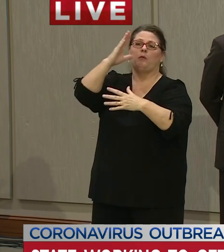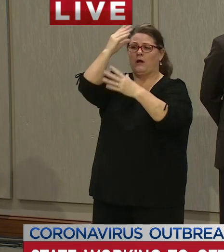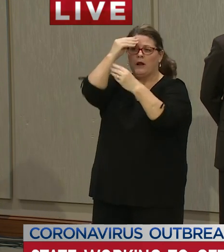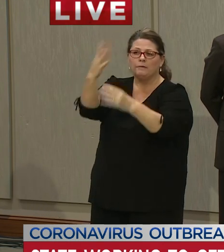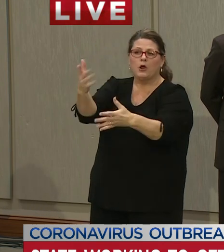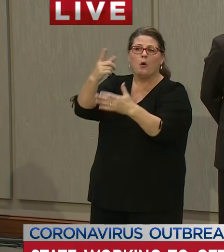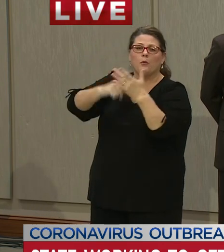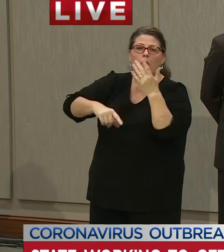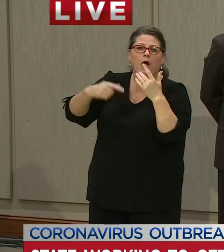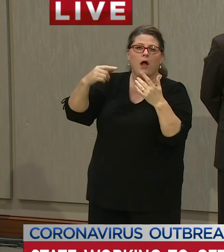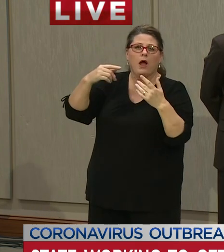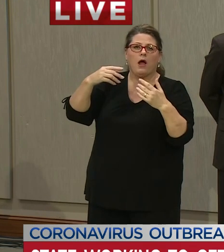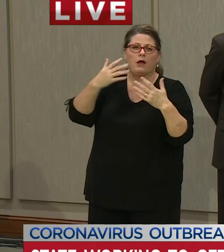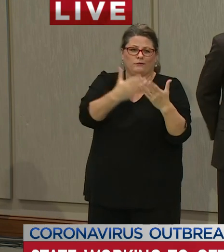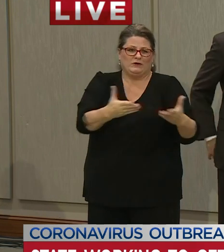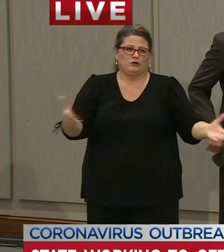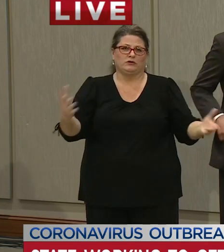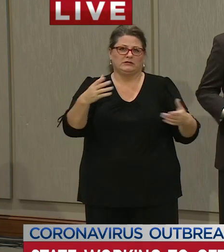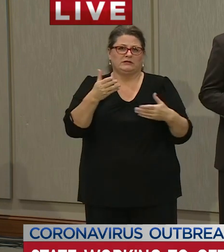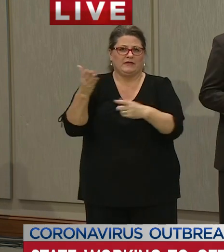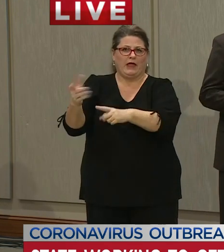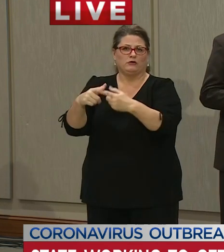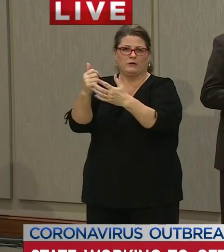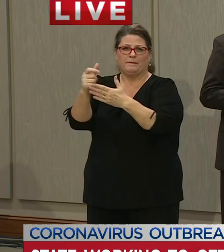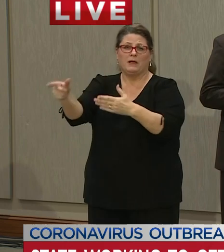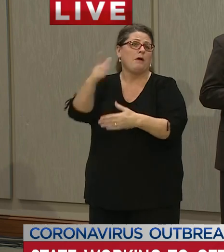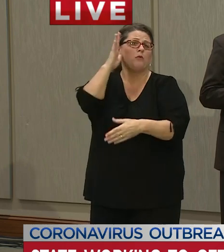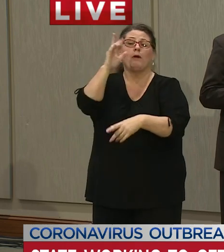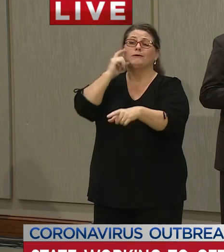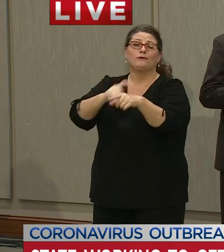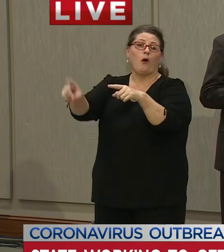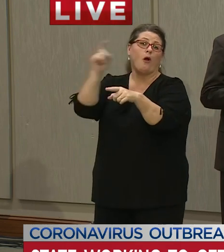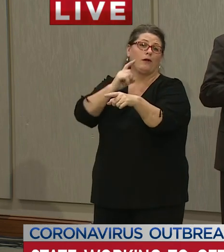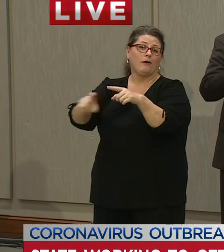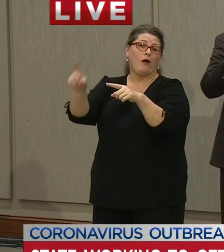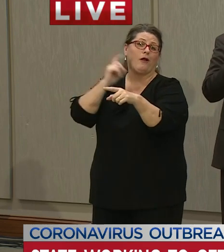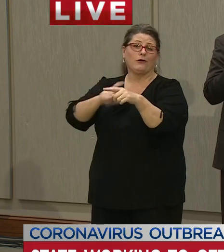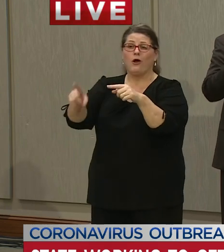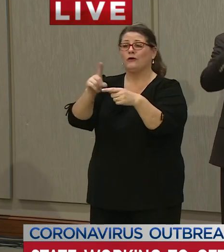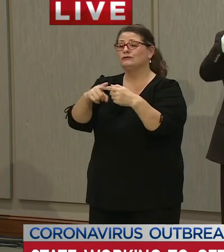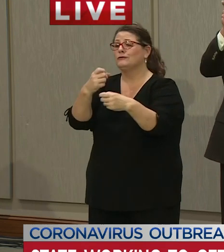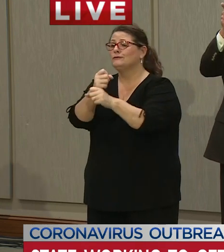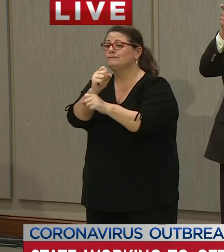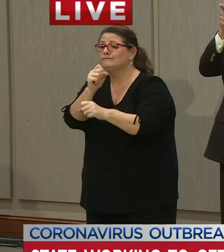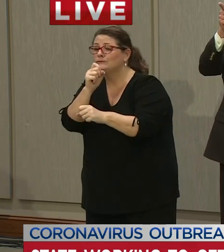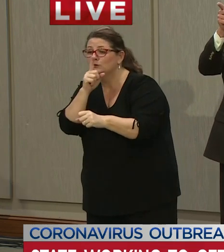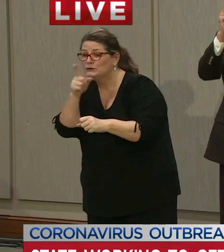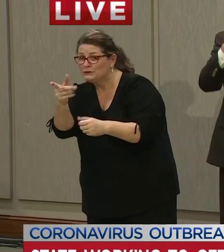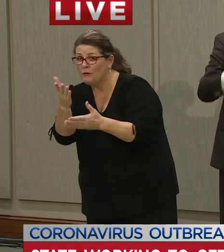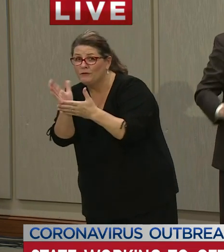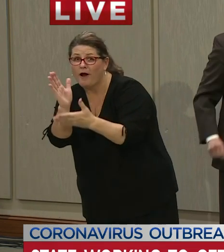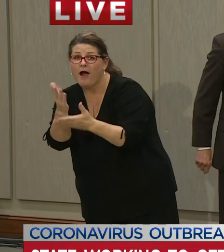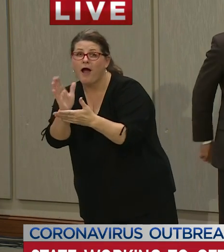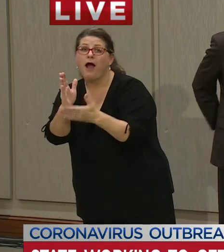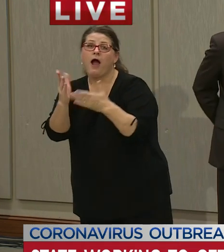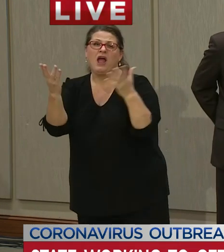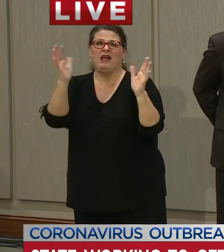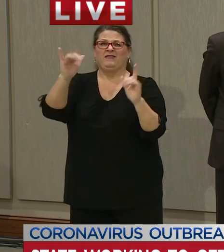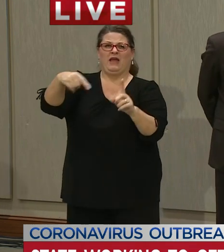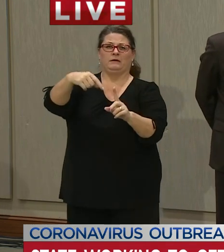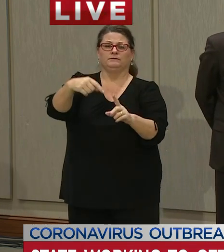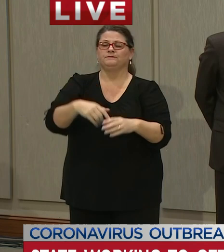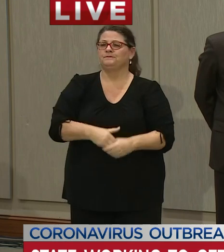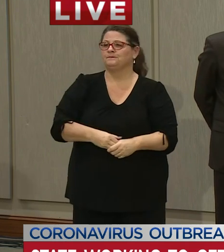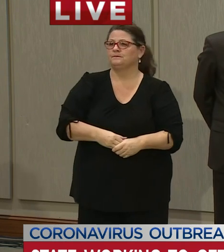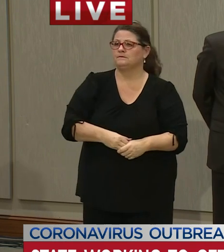well they'll make frequent calls just to check in as well i mean it's a relationship that gets established you made